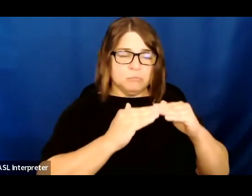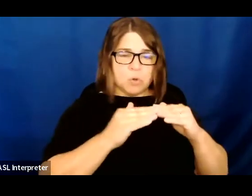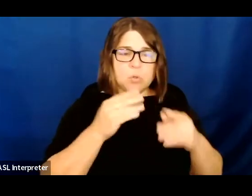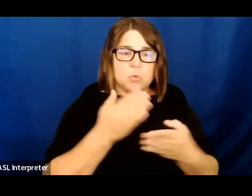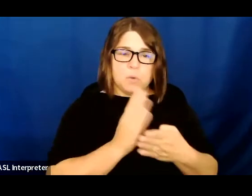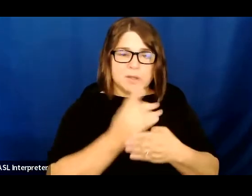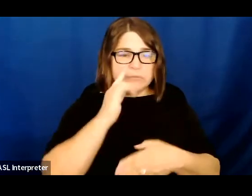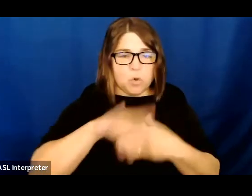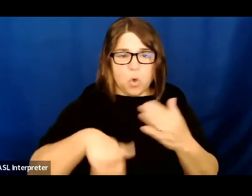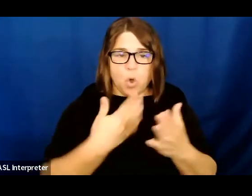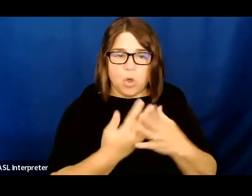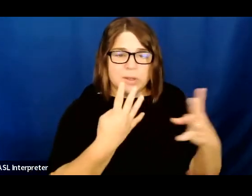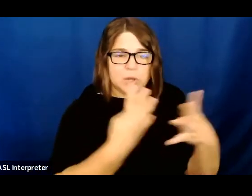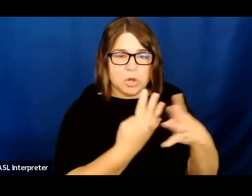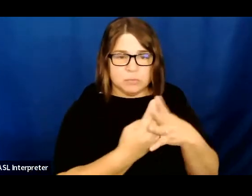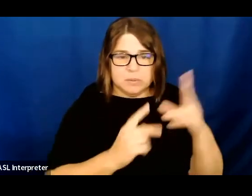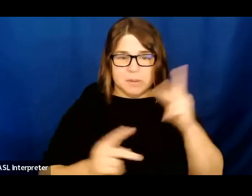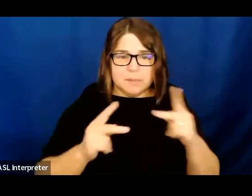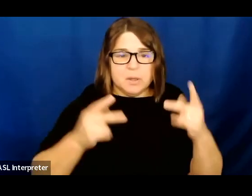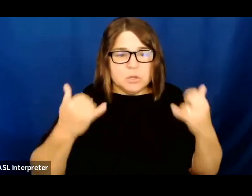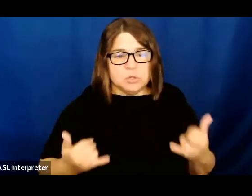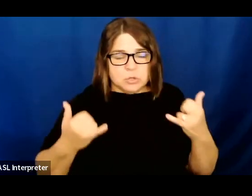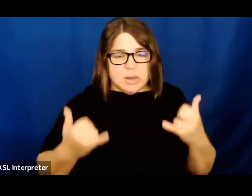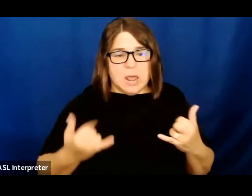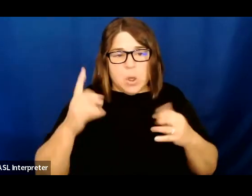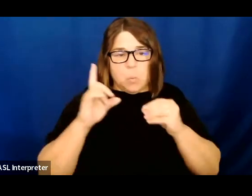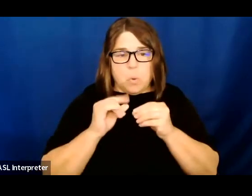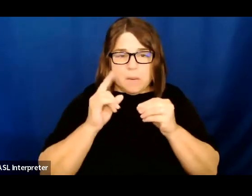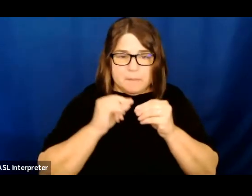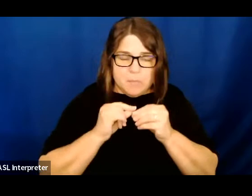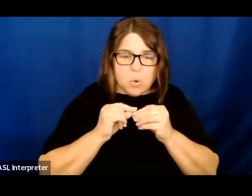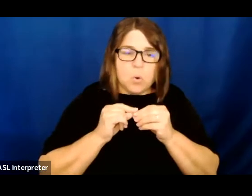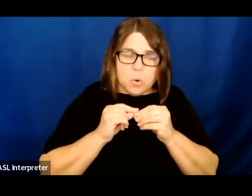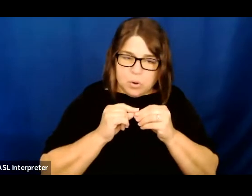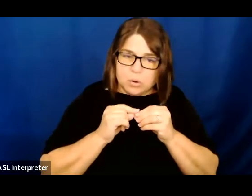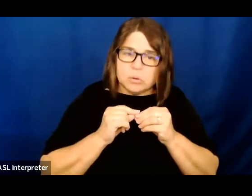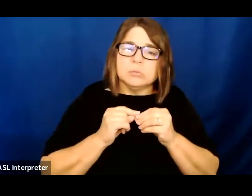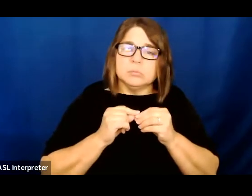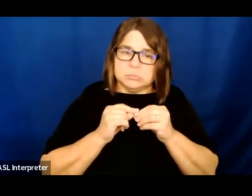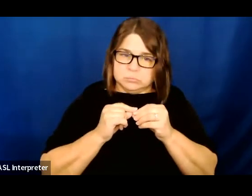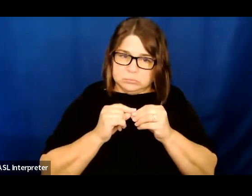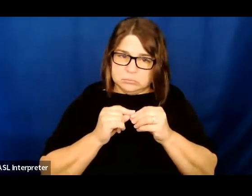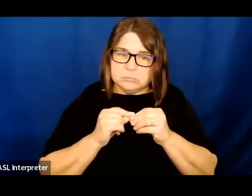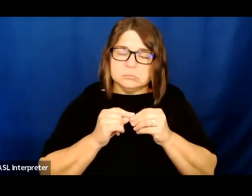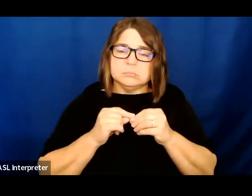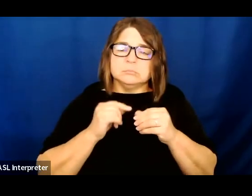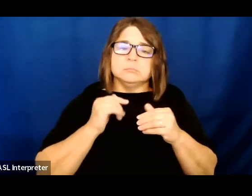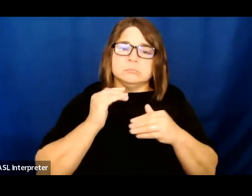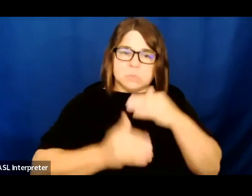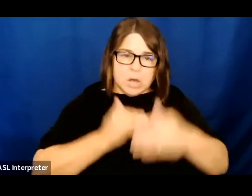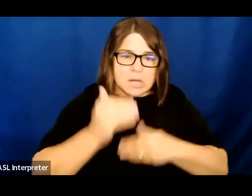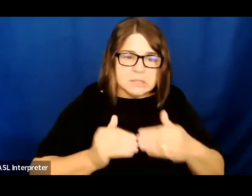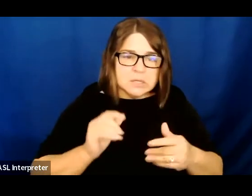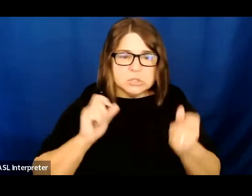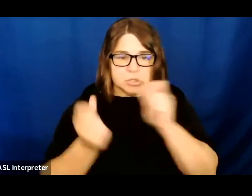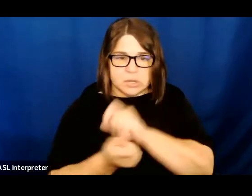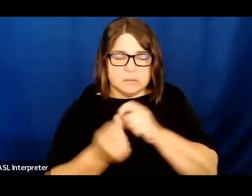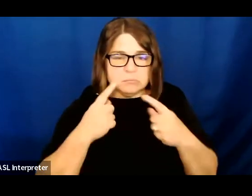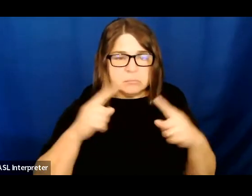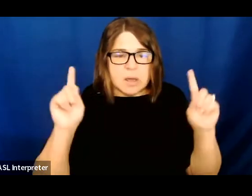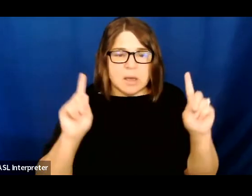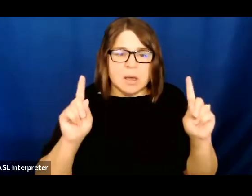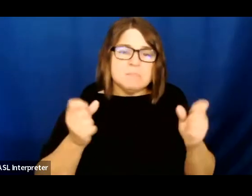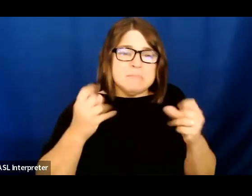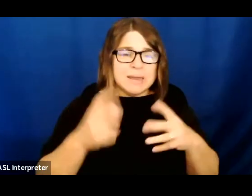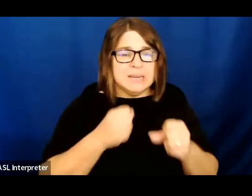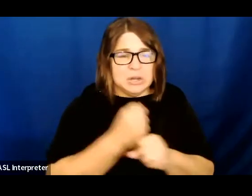people. Today marks one more turn of the key in that lock. Over the years, we have had many reports of brutality